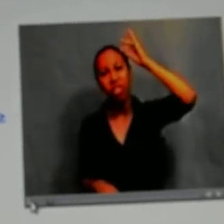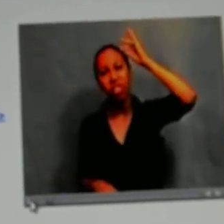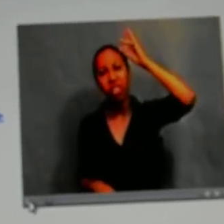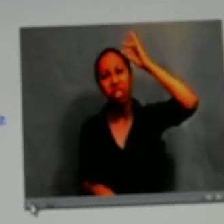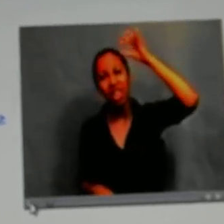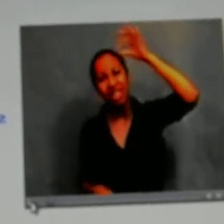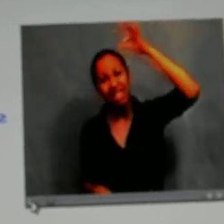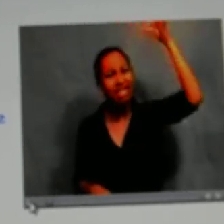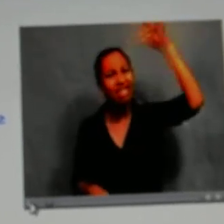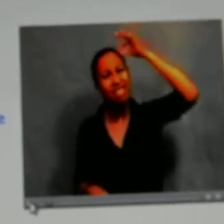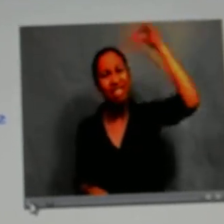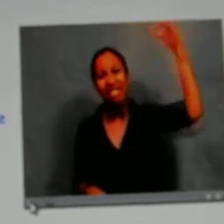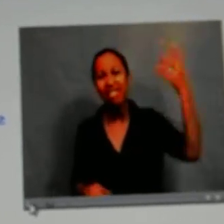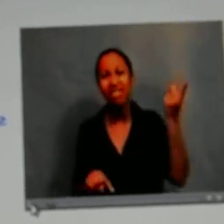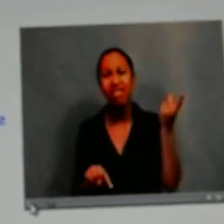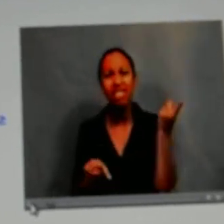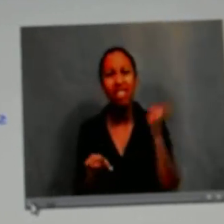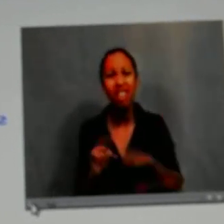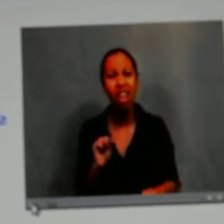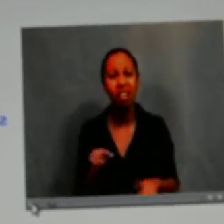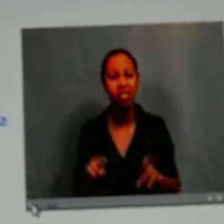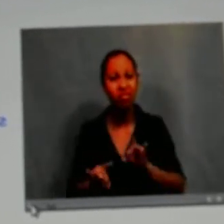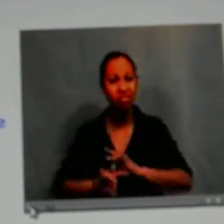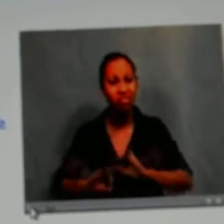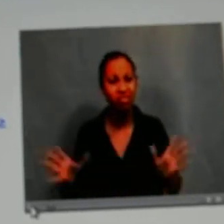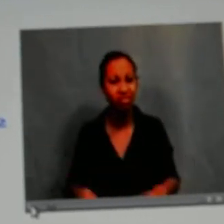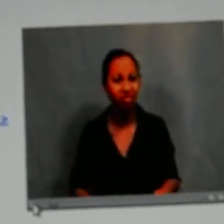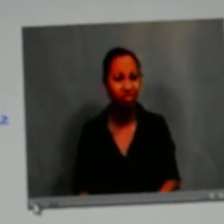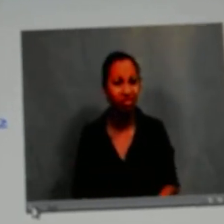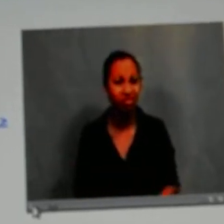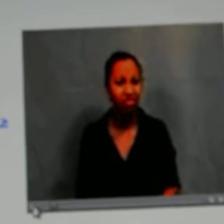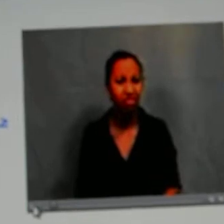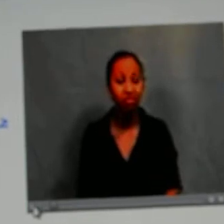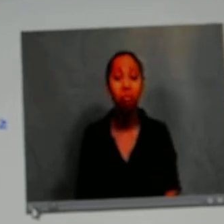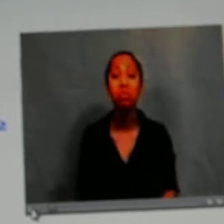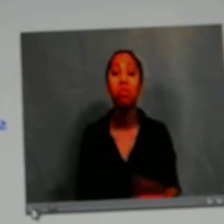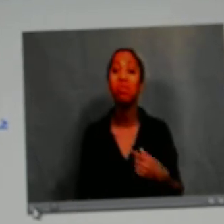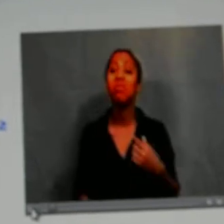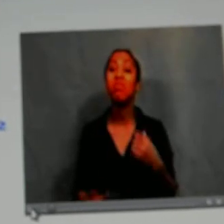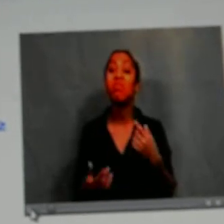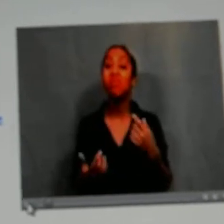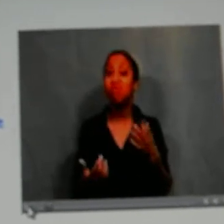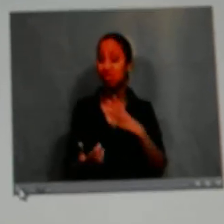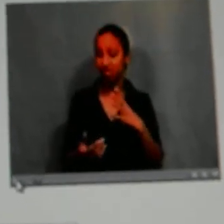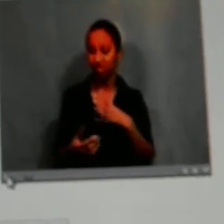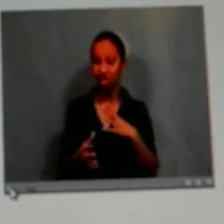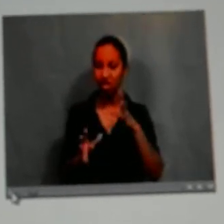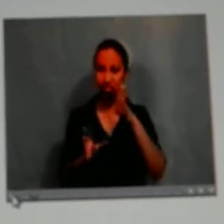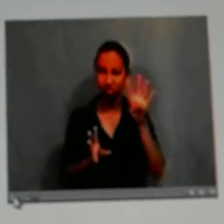the gum had fallen out of my mouth and was stuck into my hair. I tried to pull it out but I could not.